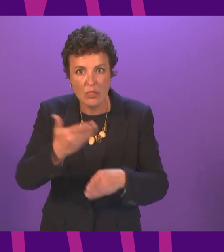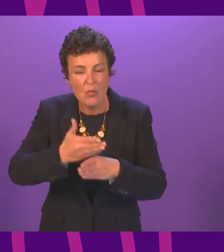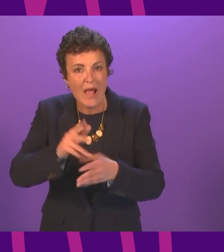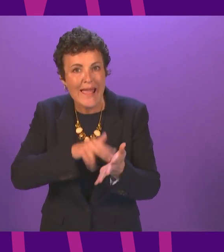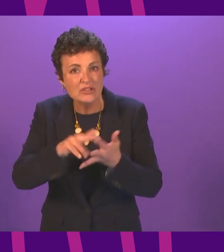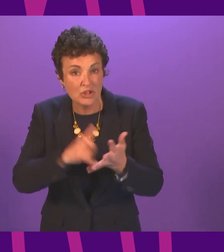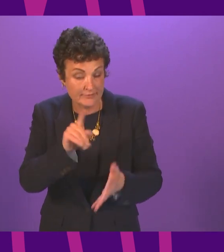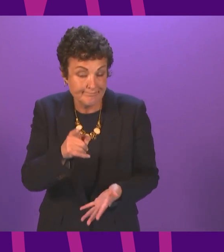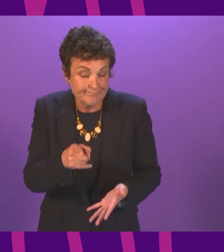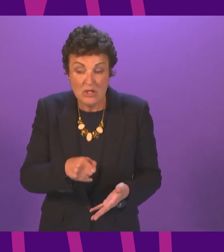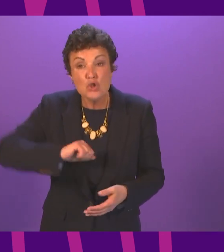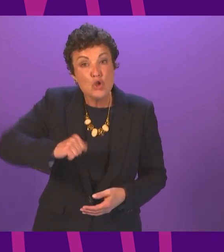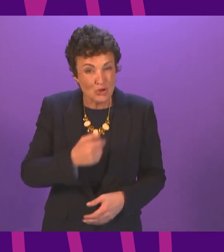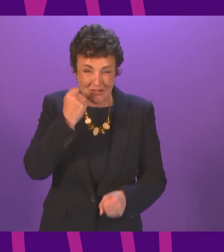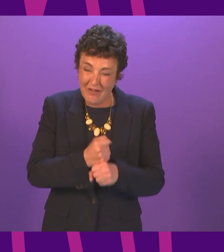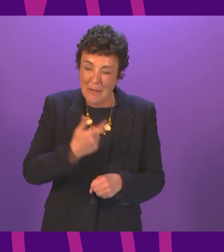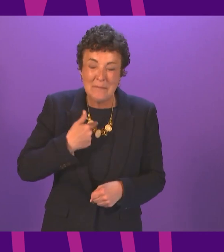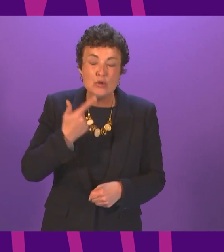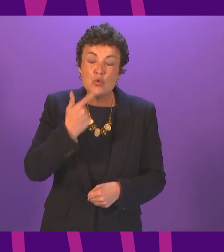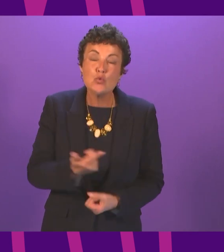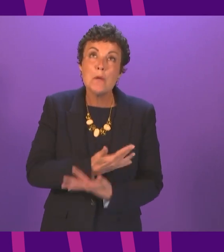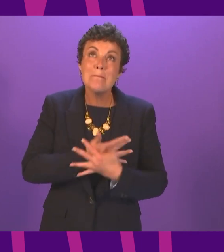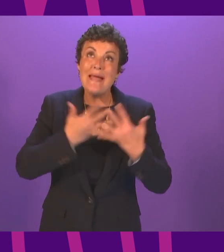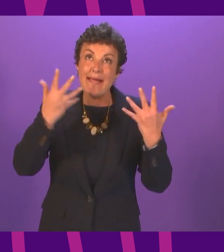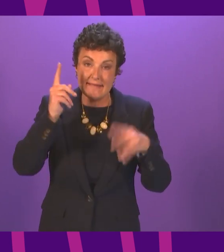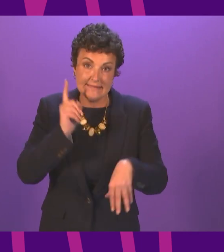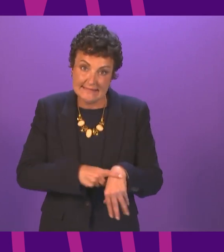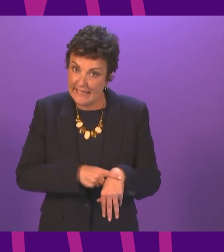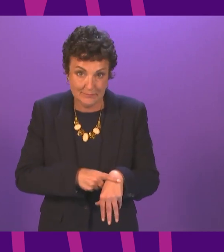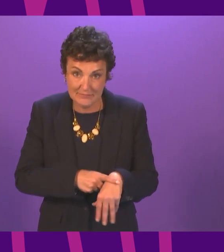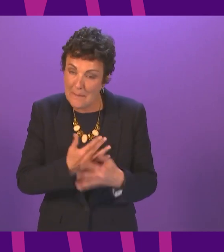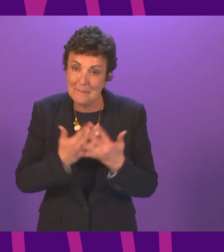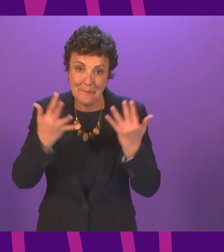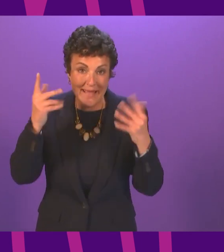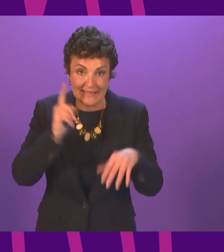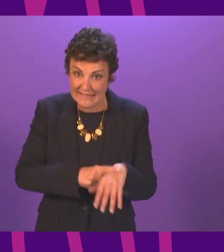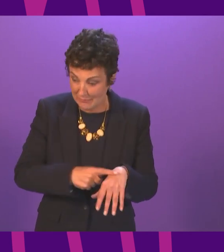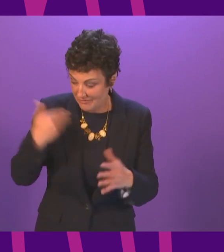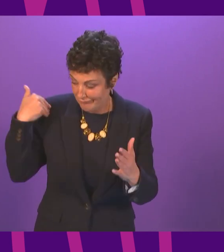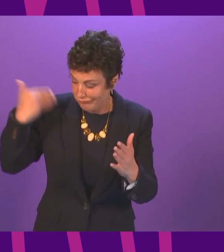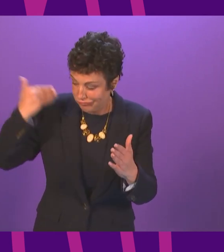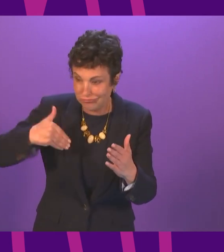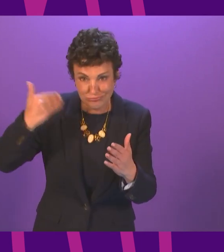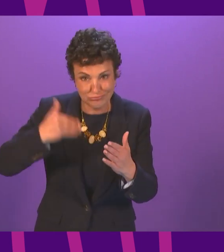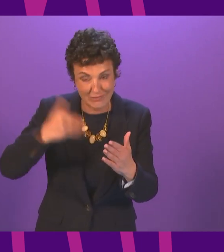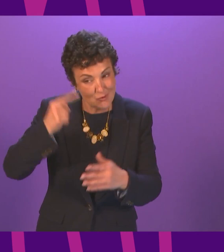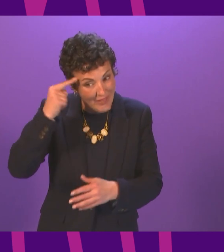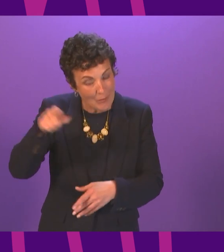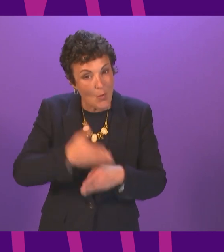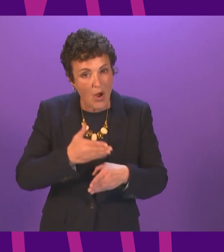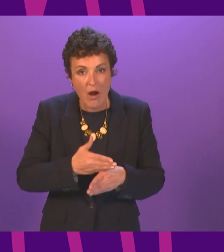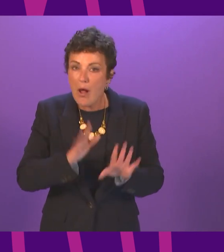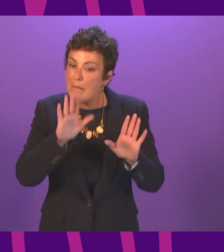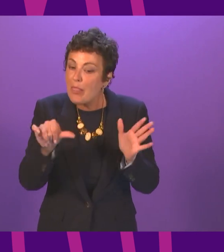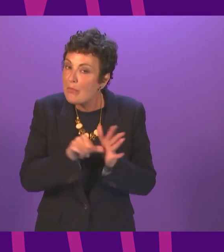problem the Scottish government has been told about workforce capacity many many times over successive years but the problem